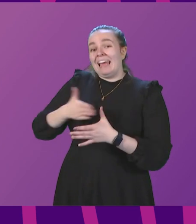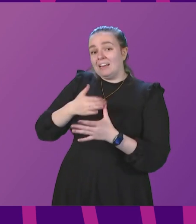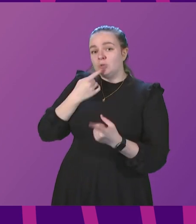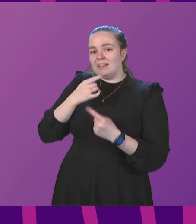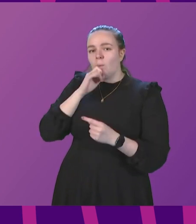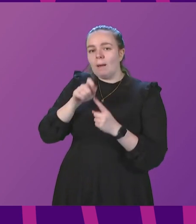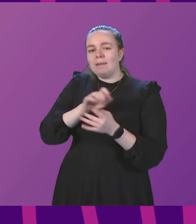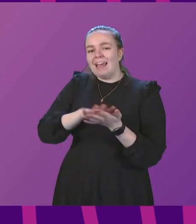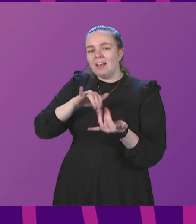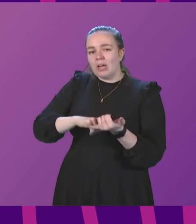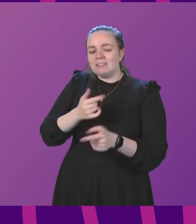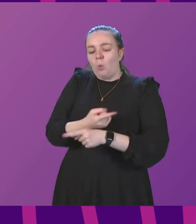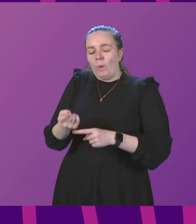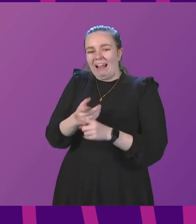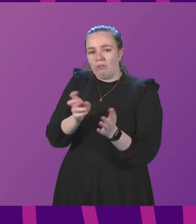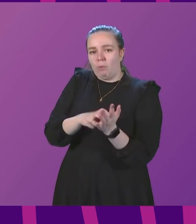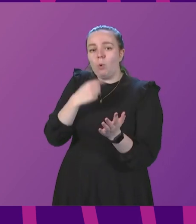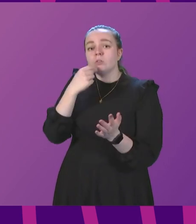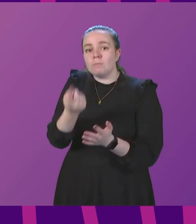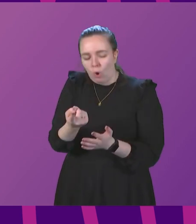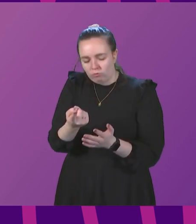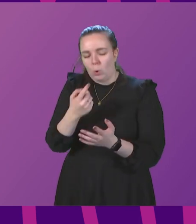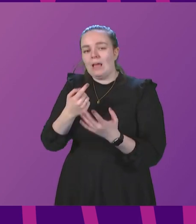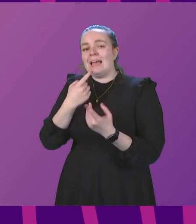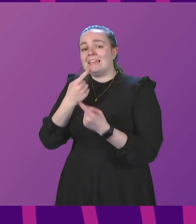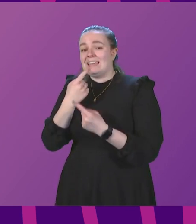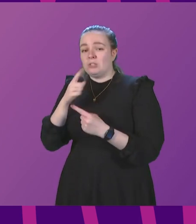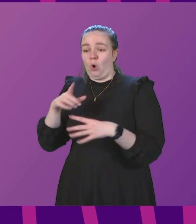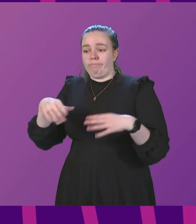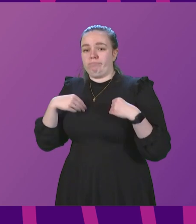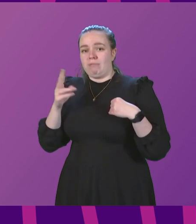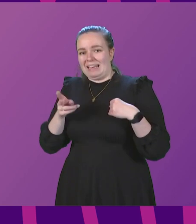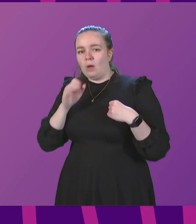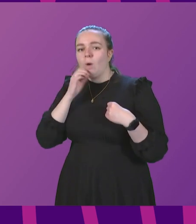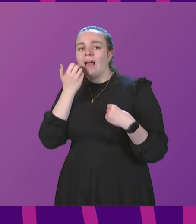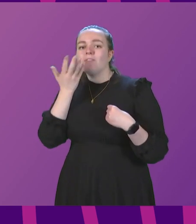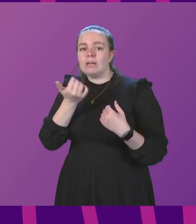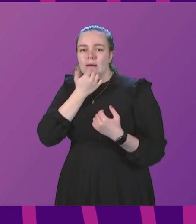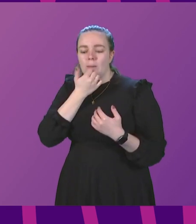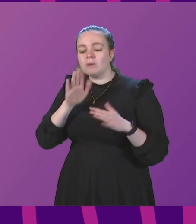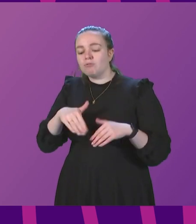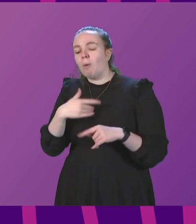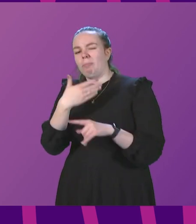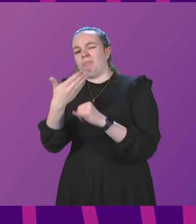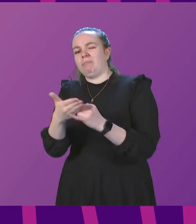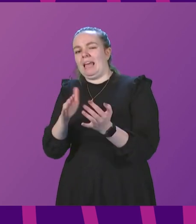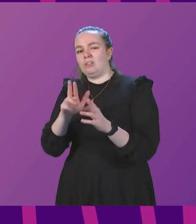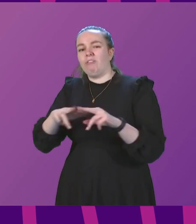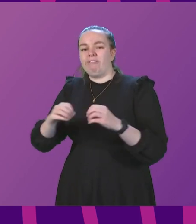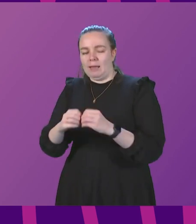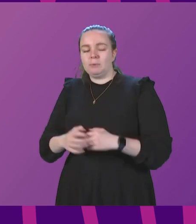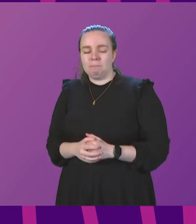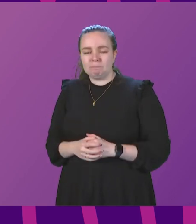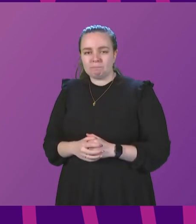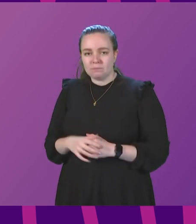PHS weekly report tomorrow, and data on reinfections will be included in daily case figures from later this month. This